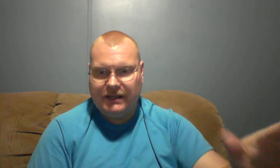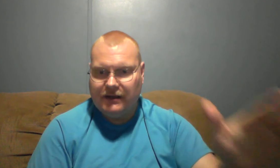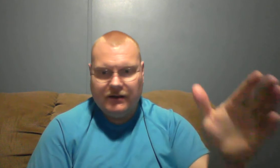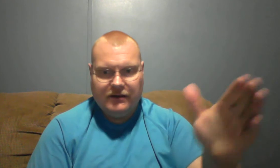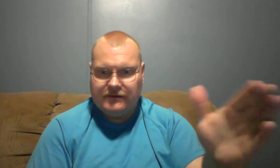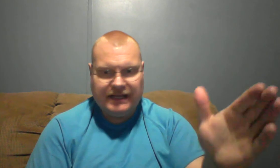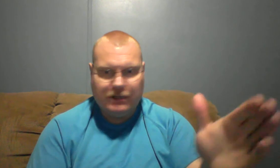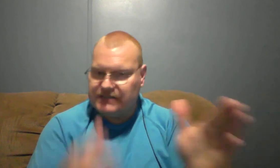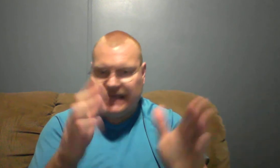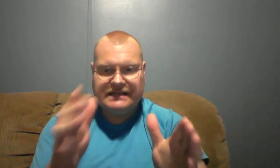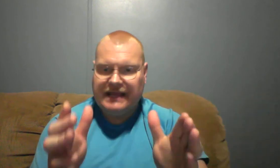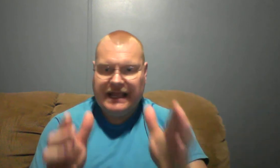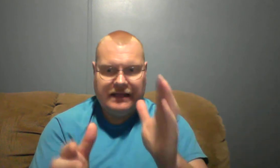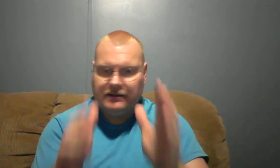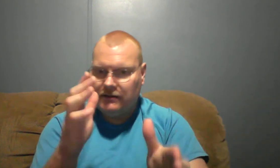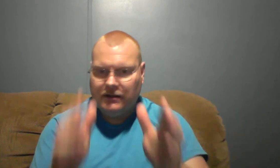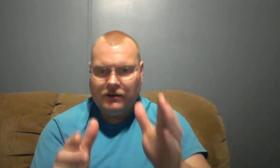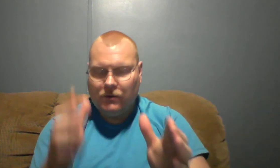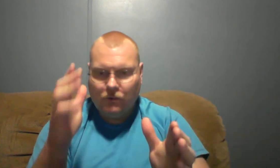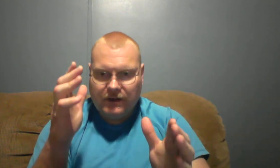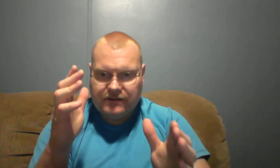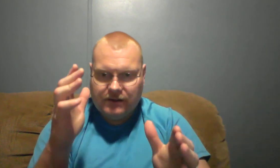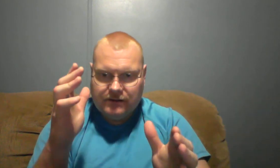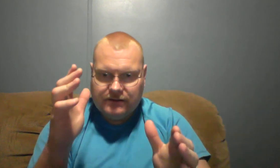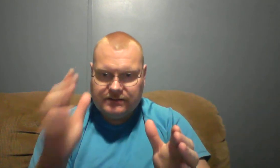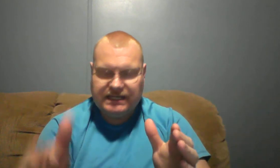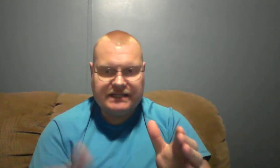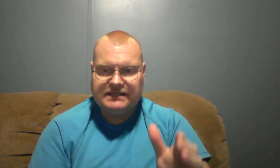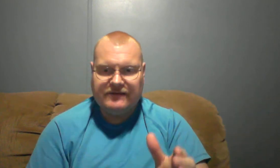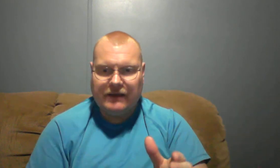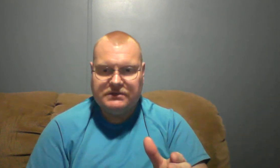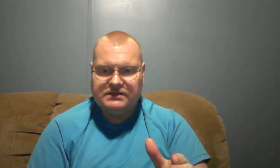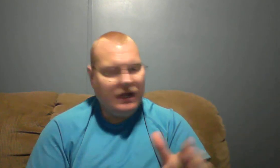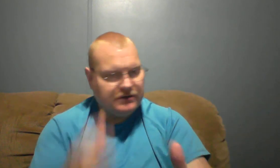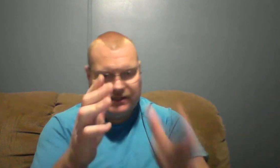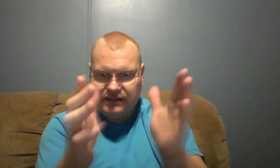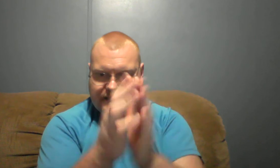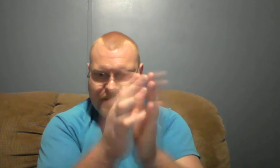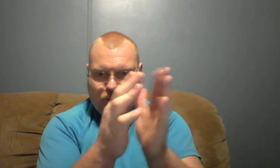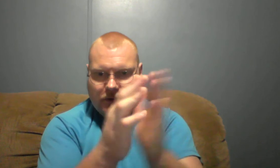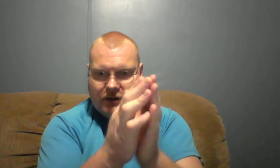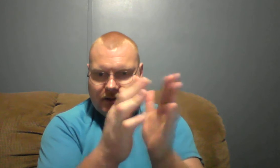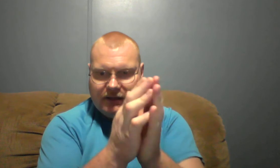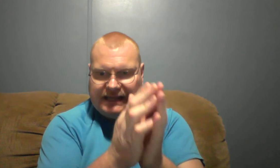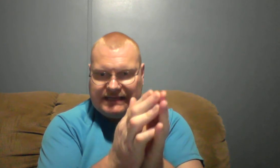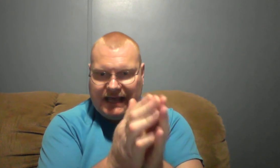that goes hand in hand with seek and save that which is lost the two link together